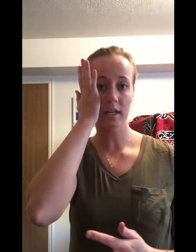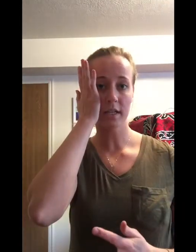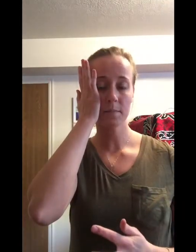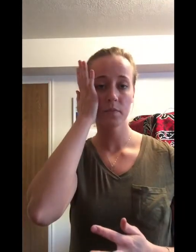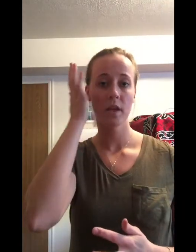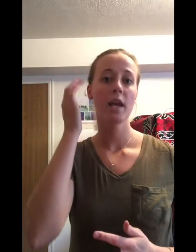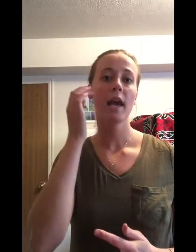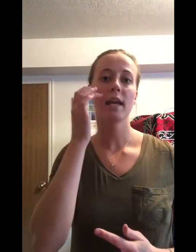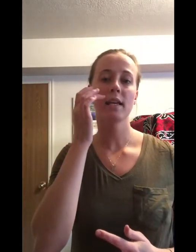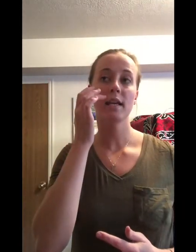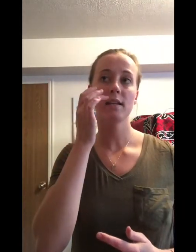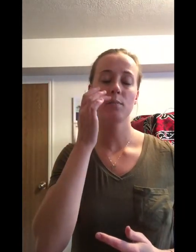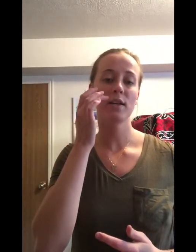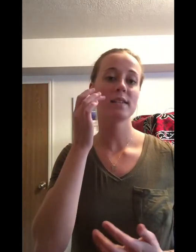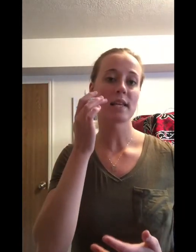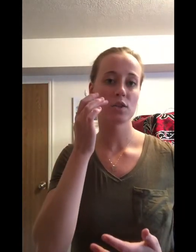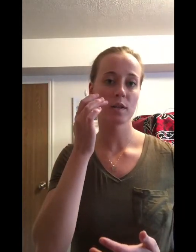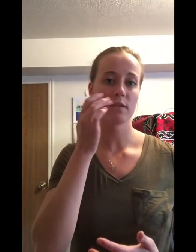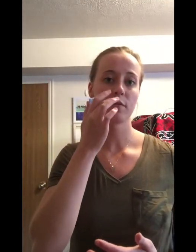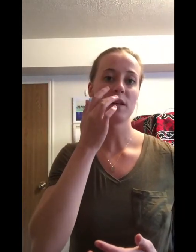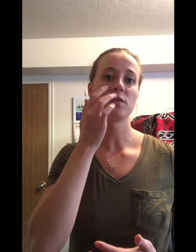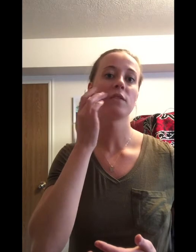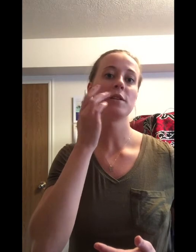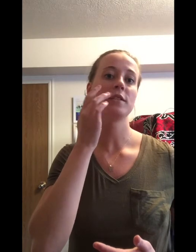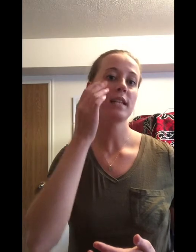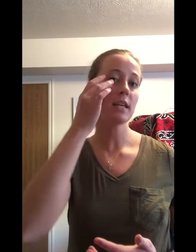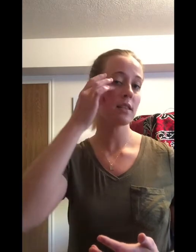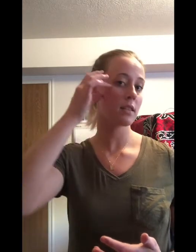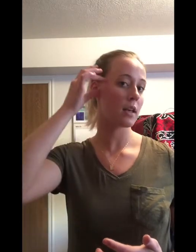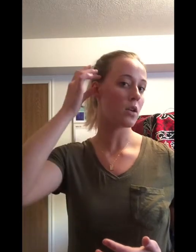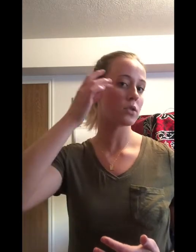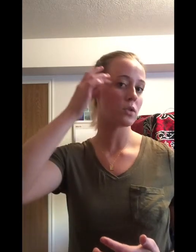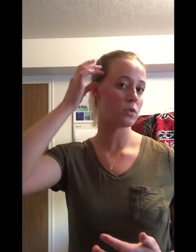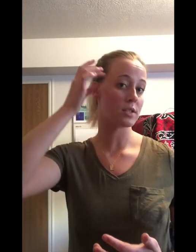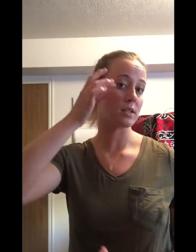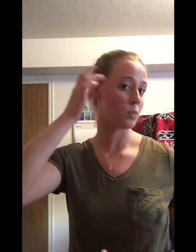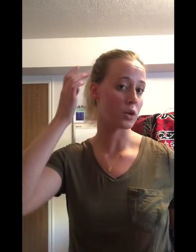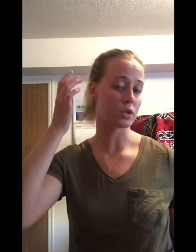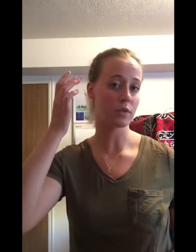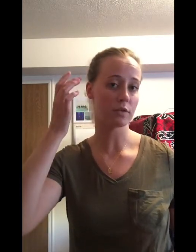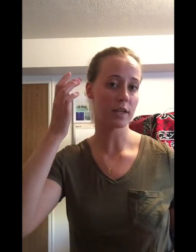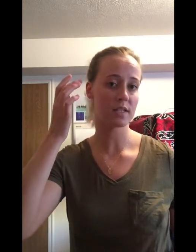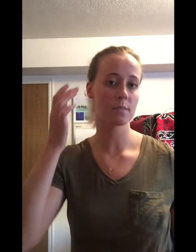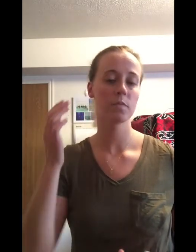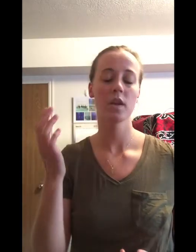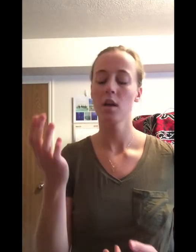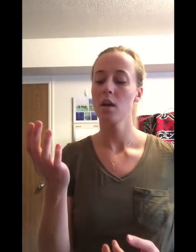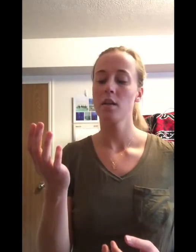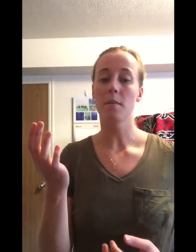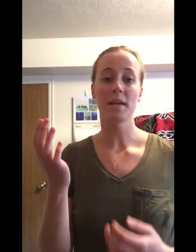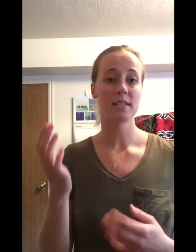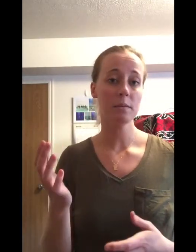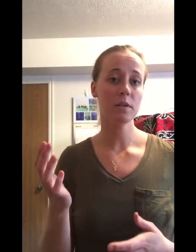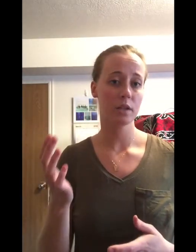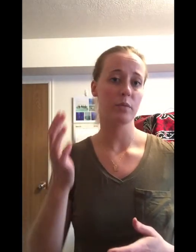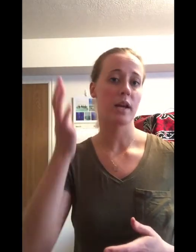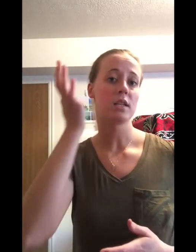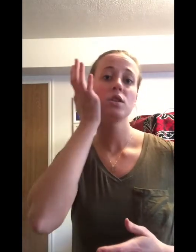here, and it brings sensory information from your teeth and also just this portion of your face. The mandibular branch